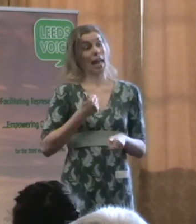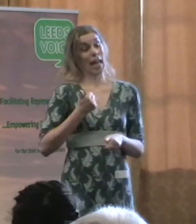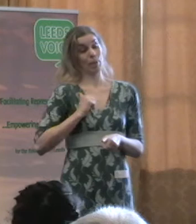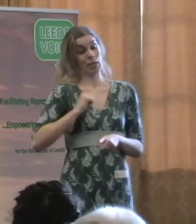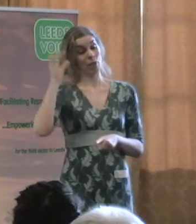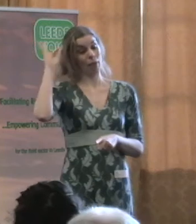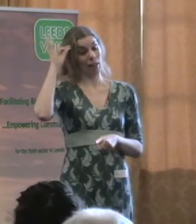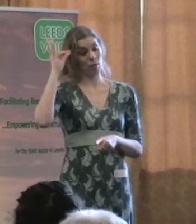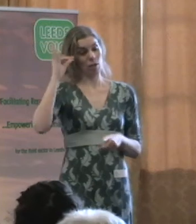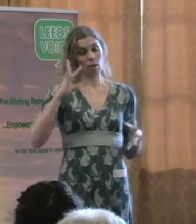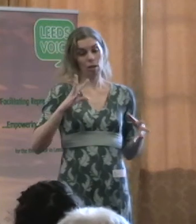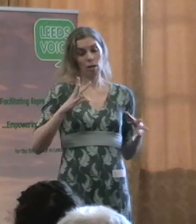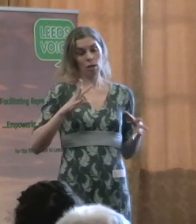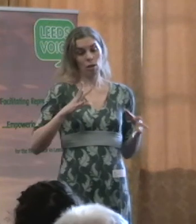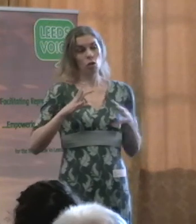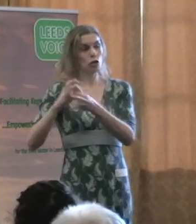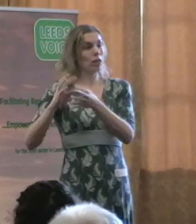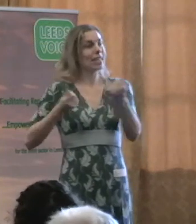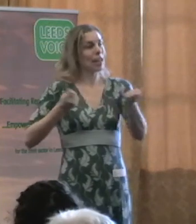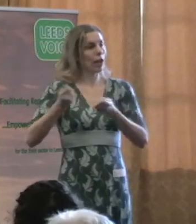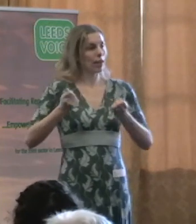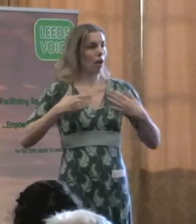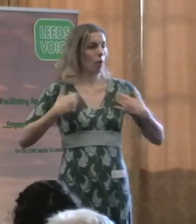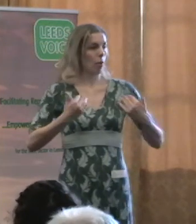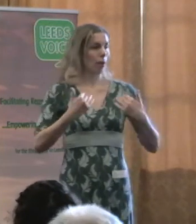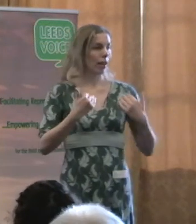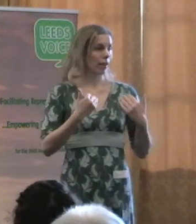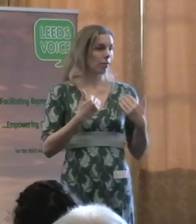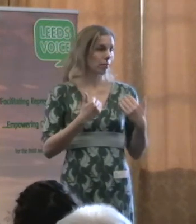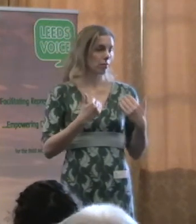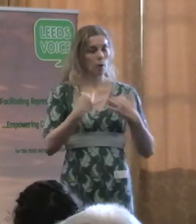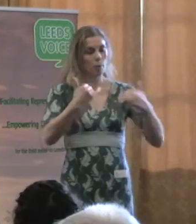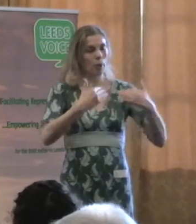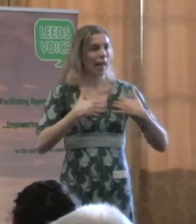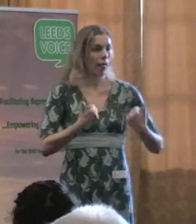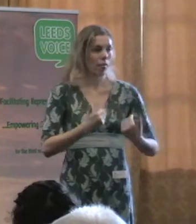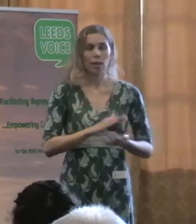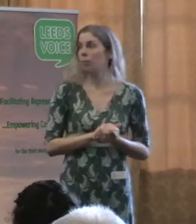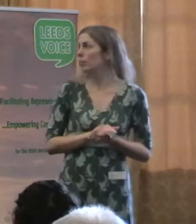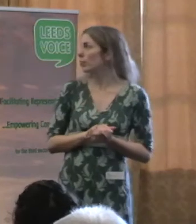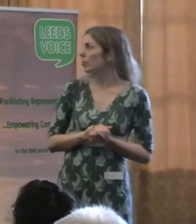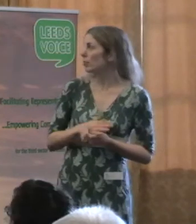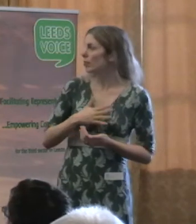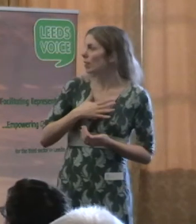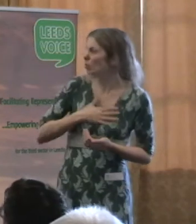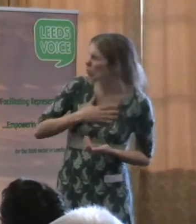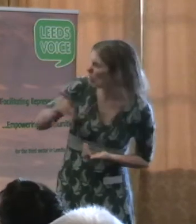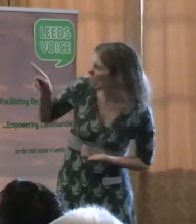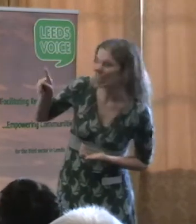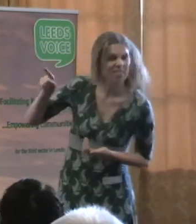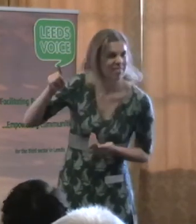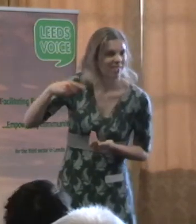joint direct public health. Next overhead, please. So, this sets out, I'm sorry if you can't read it,